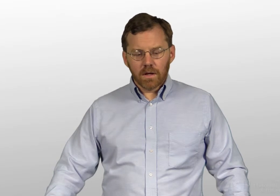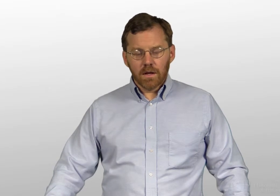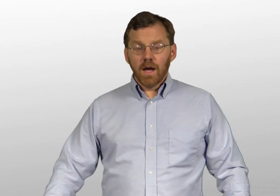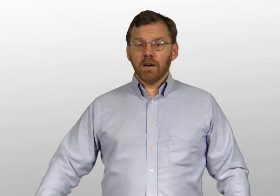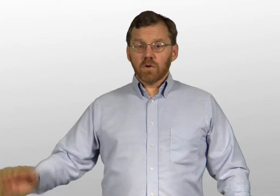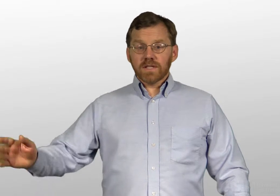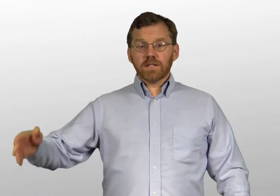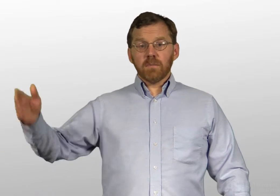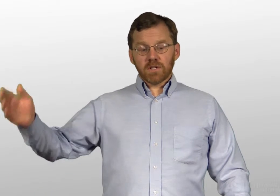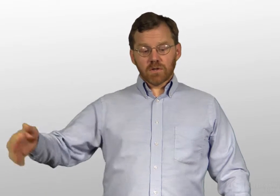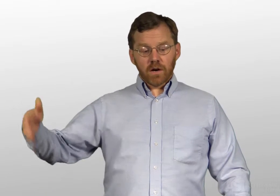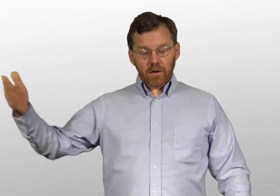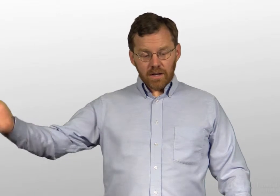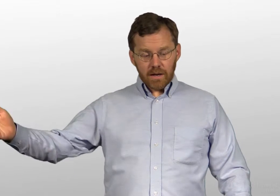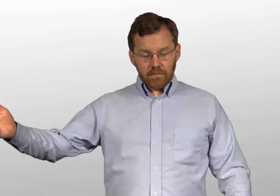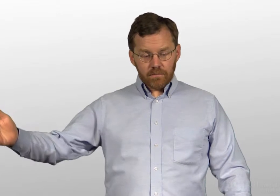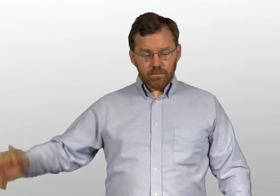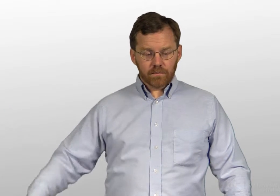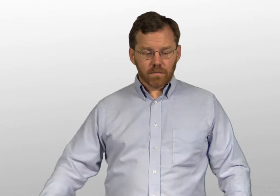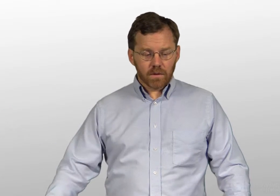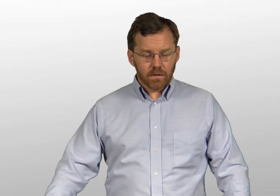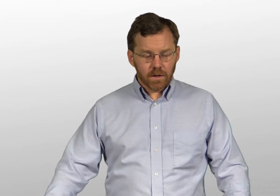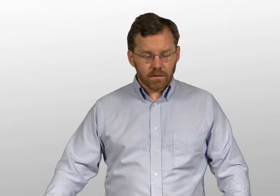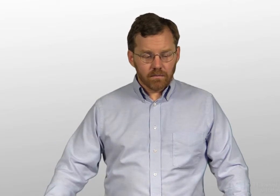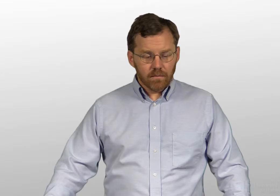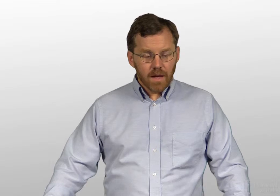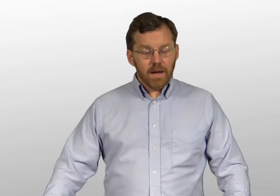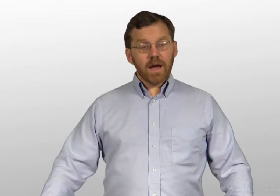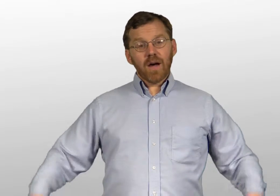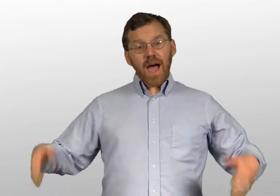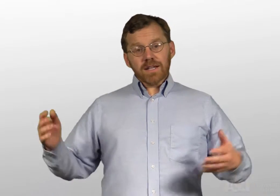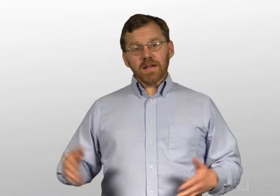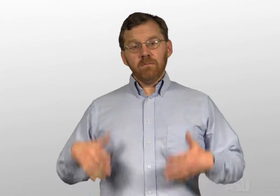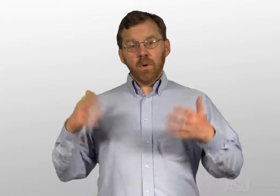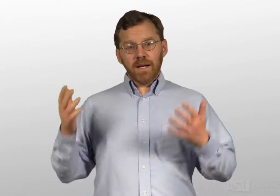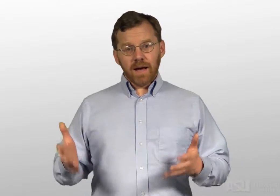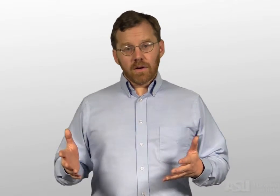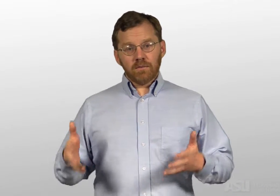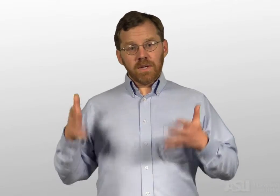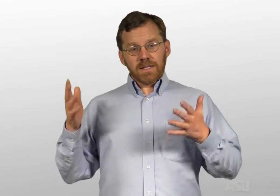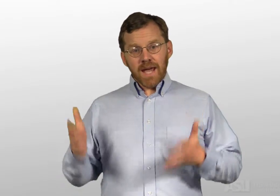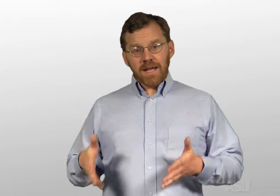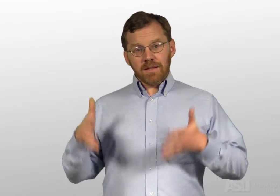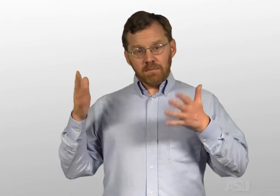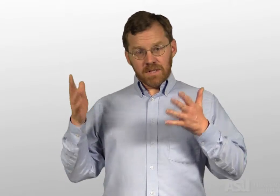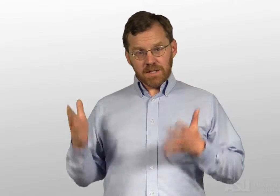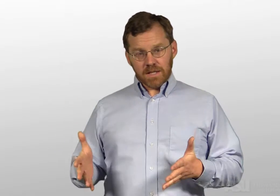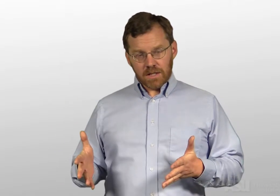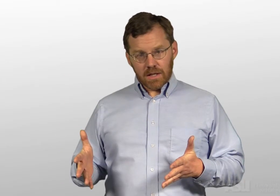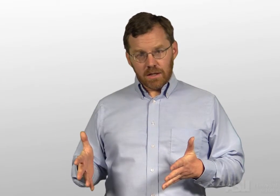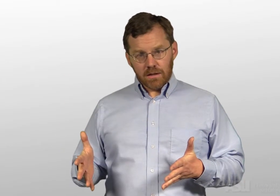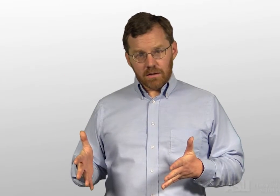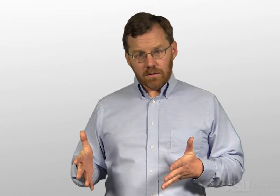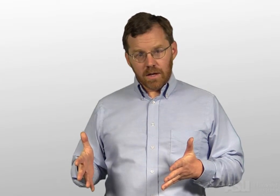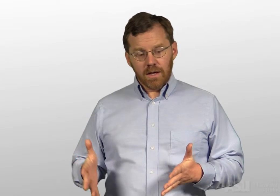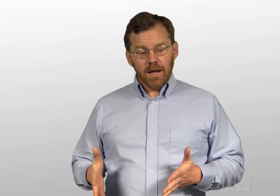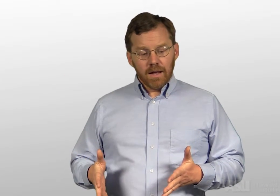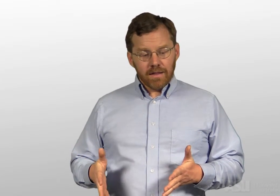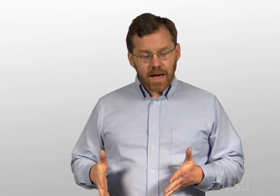And, of course, that's a much stronger claim. Now, as I've pointed out, if we take the position that